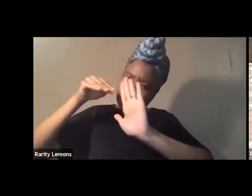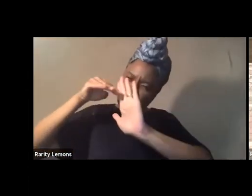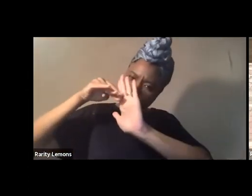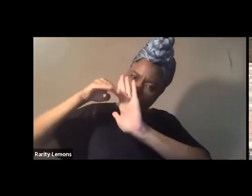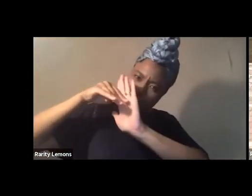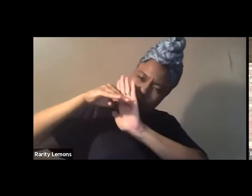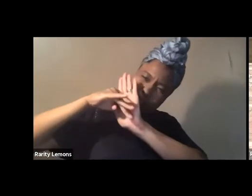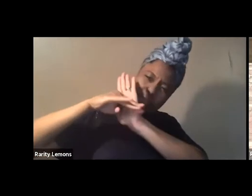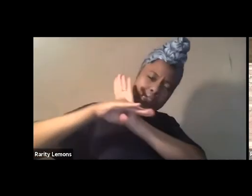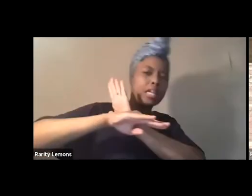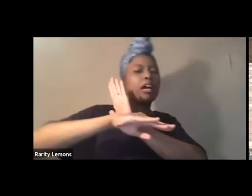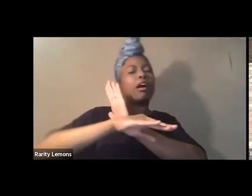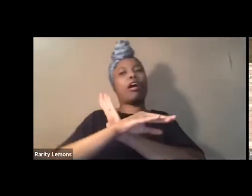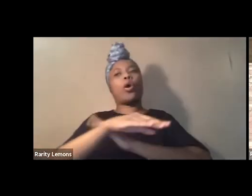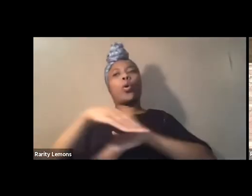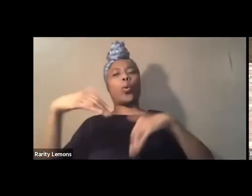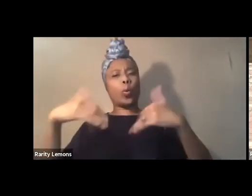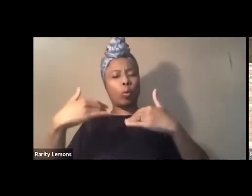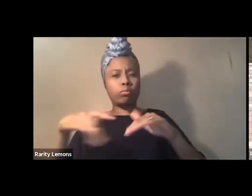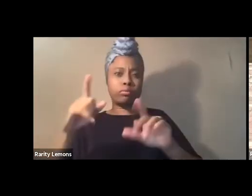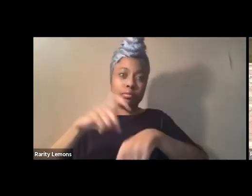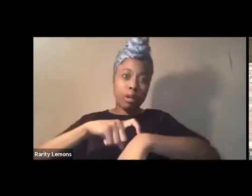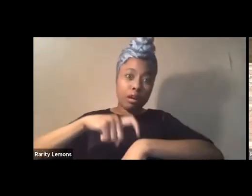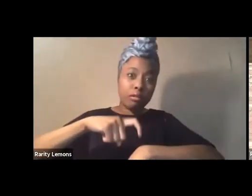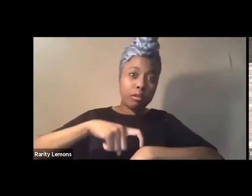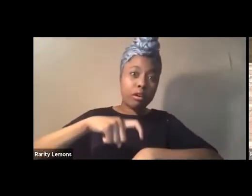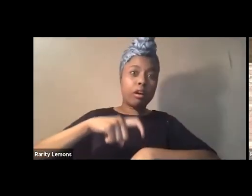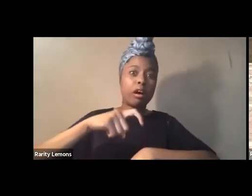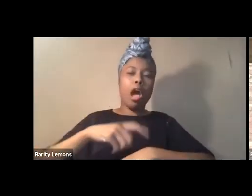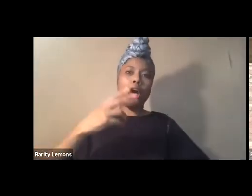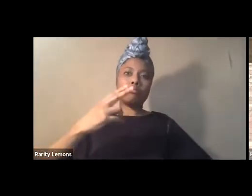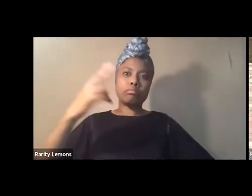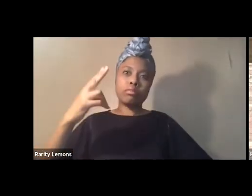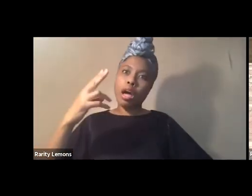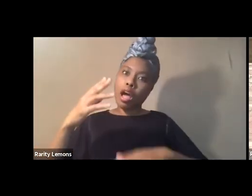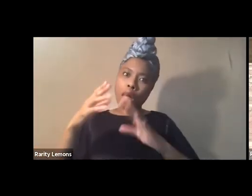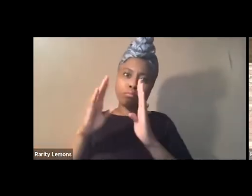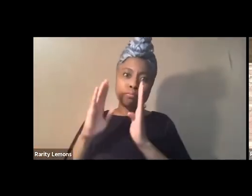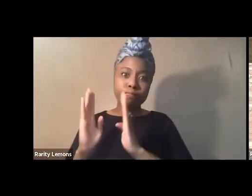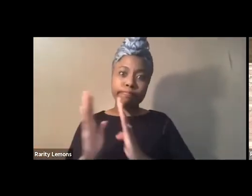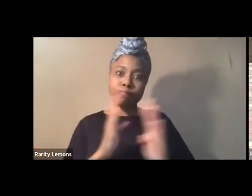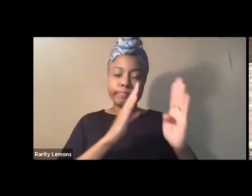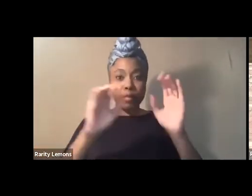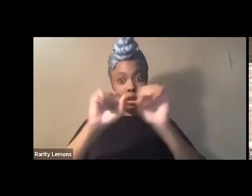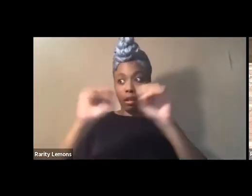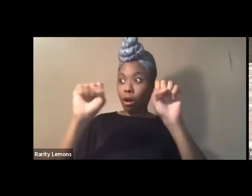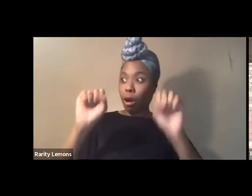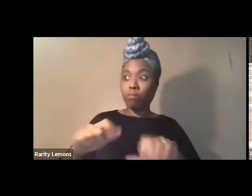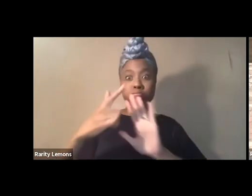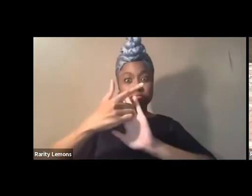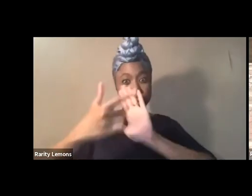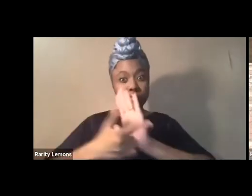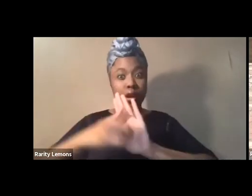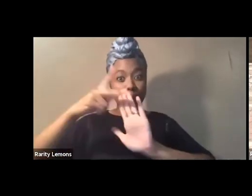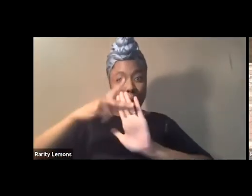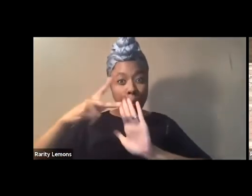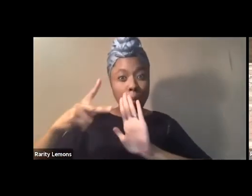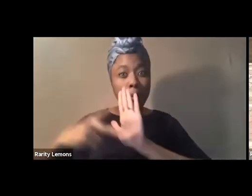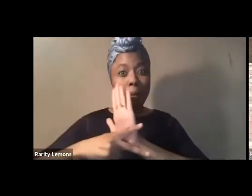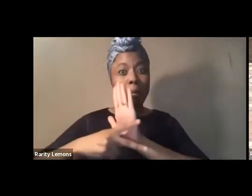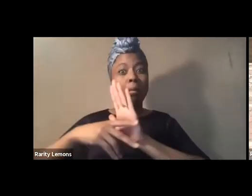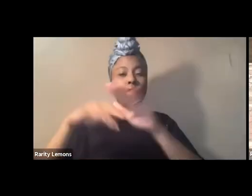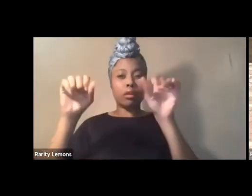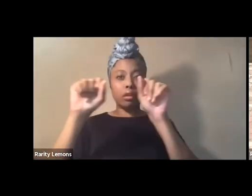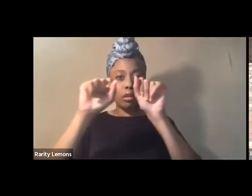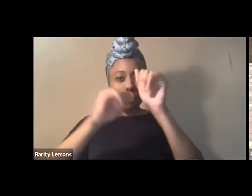long swath of time and that it is highly organized around a system of laws policies and